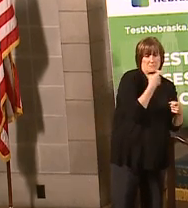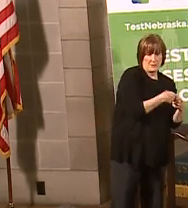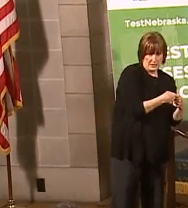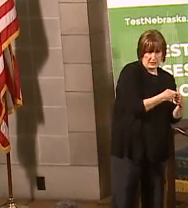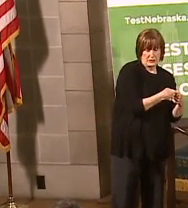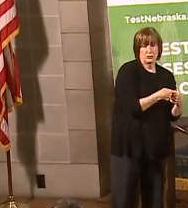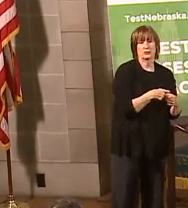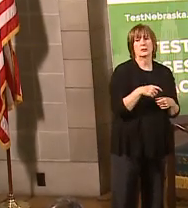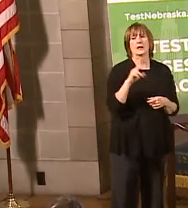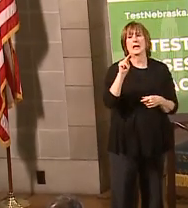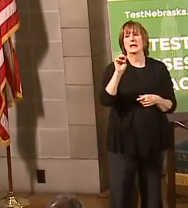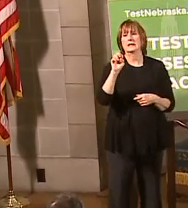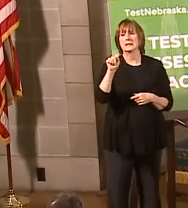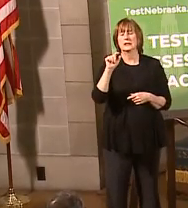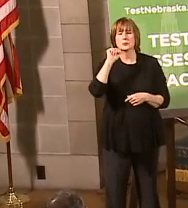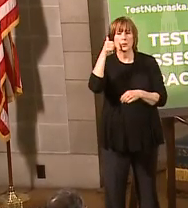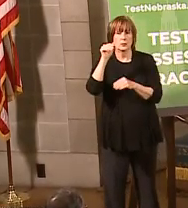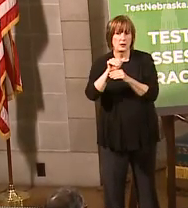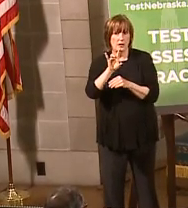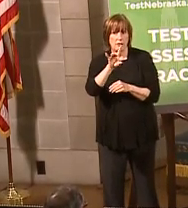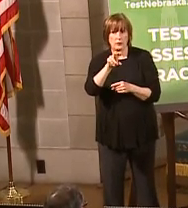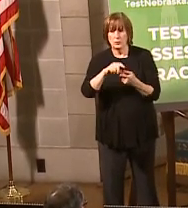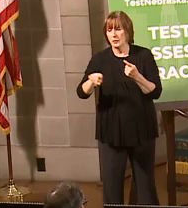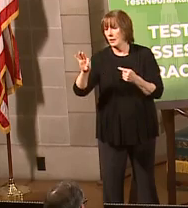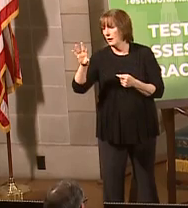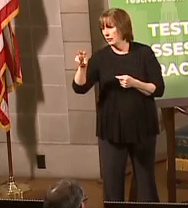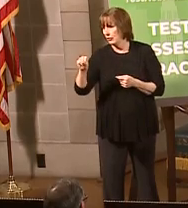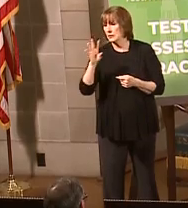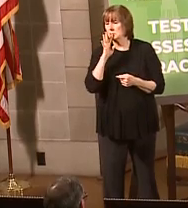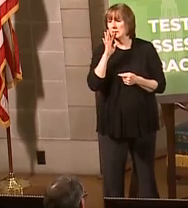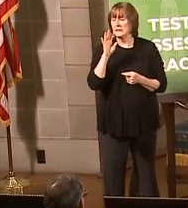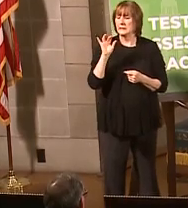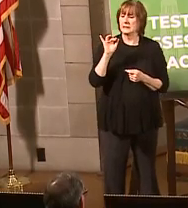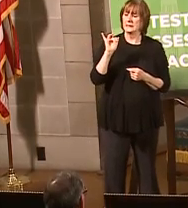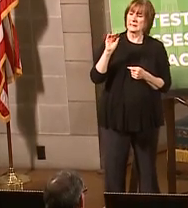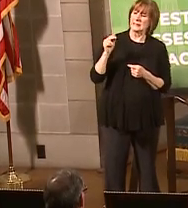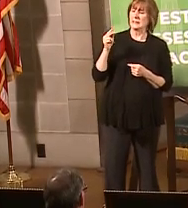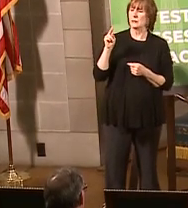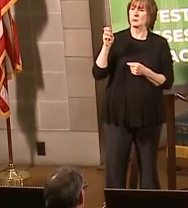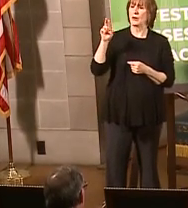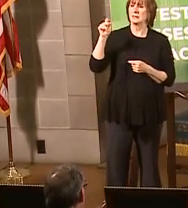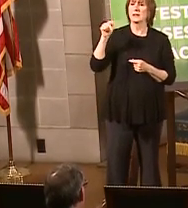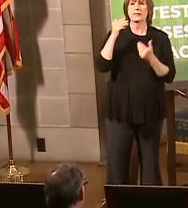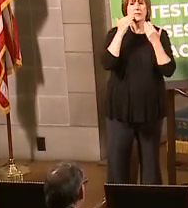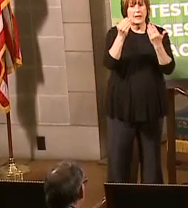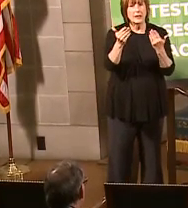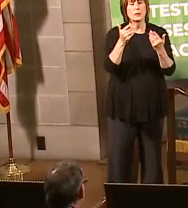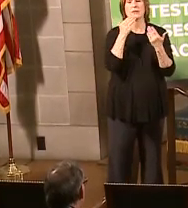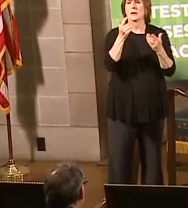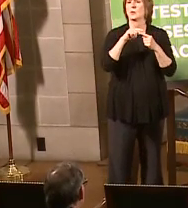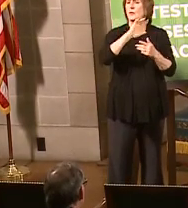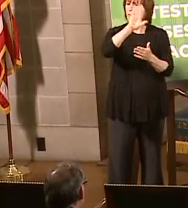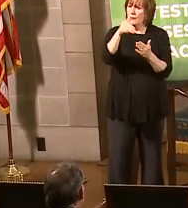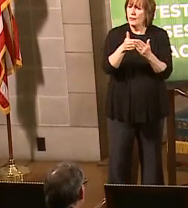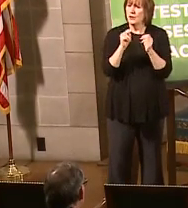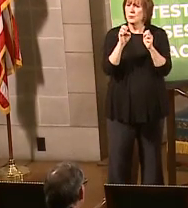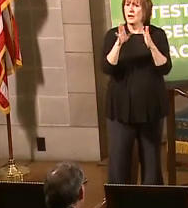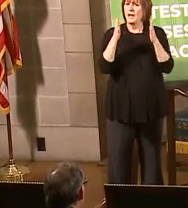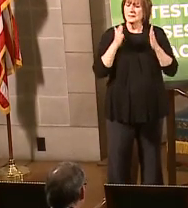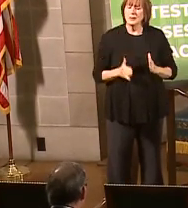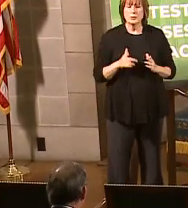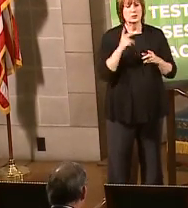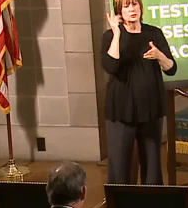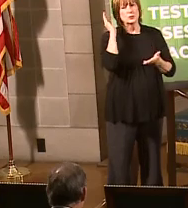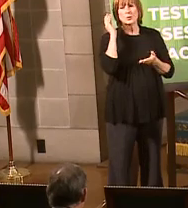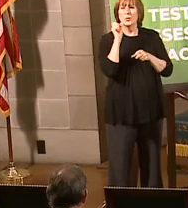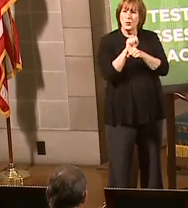on NET tomorrow night, 830 to 930 on Speaking of Nebraska. Thank you all very much. And thank you to all the Nebraskans who are working to slow the spread of